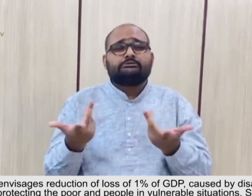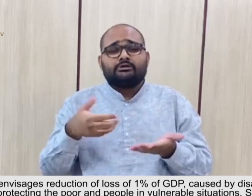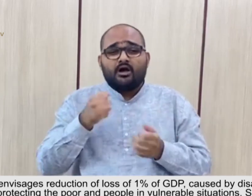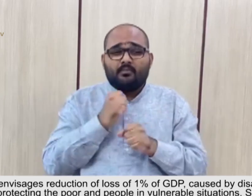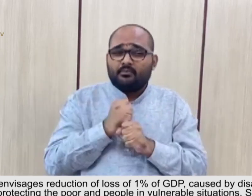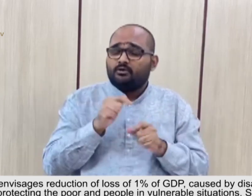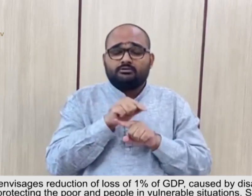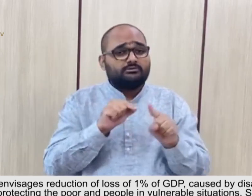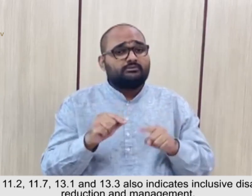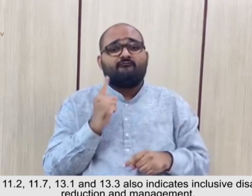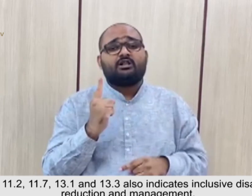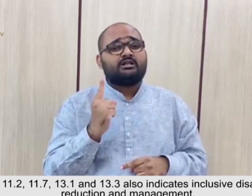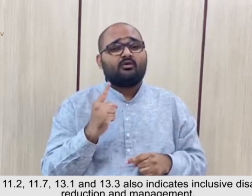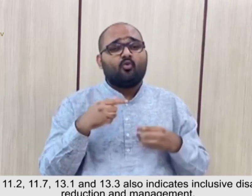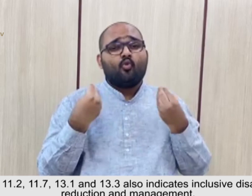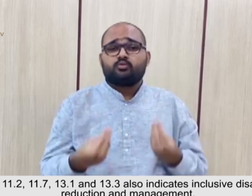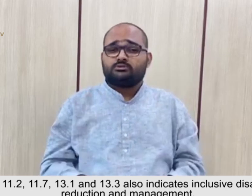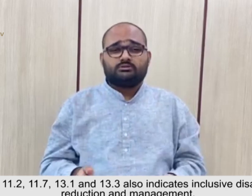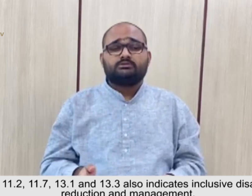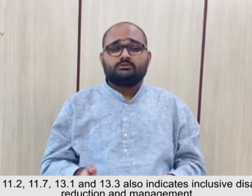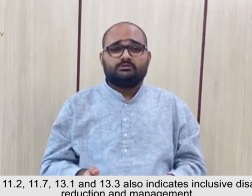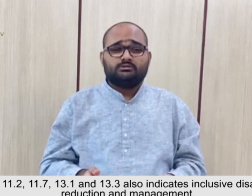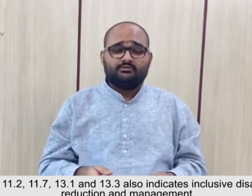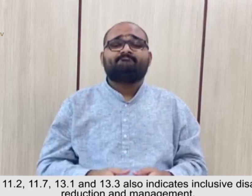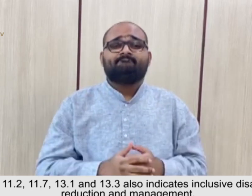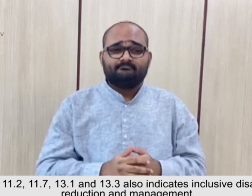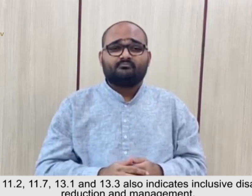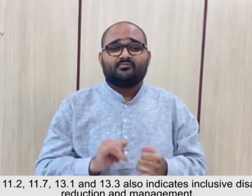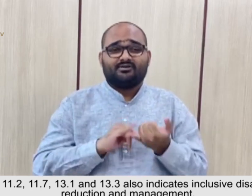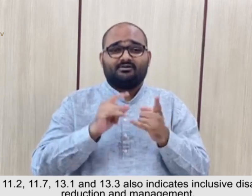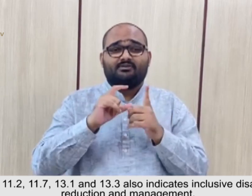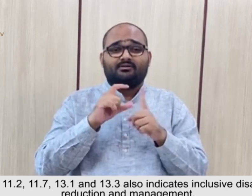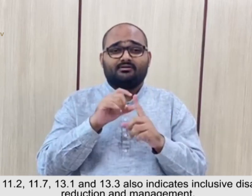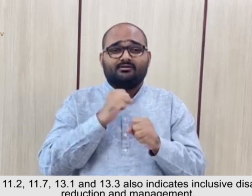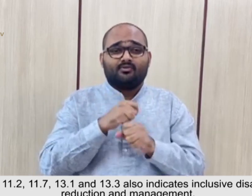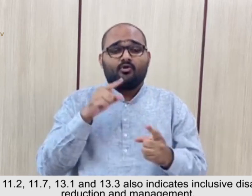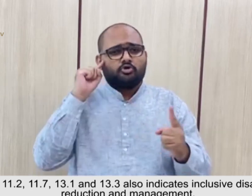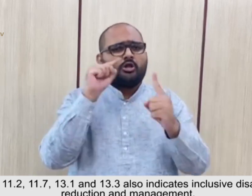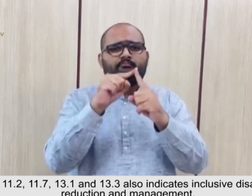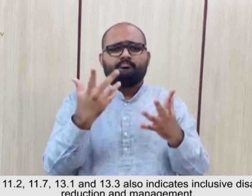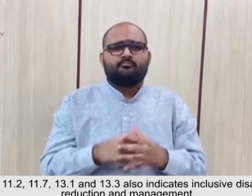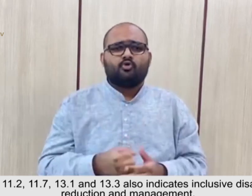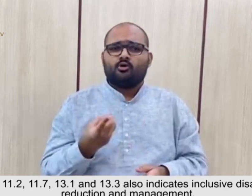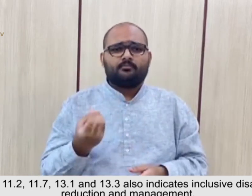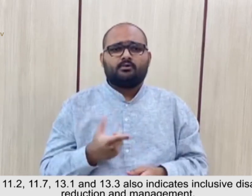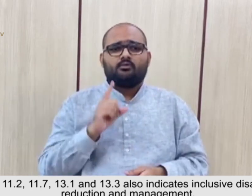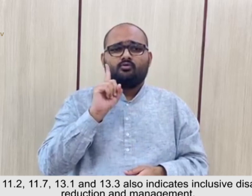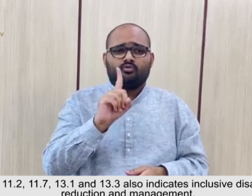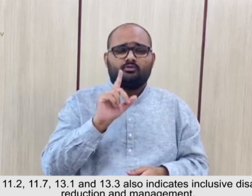Targets 1.5, 9.1, 11.2, 11